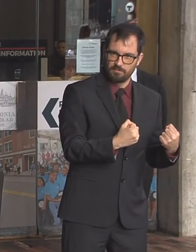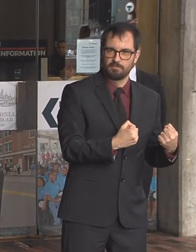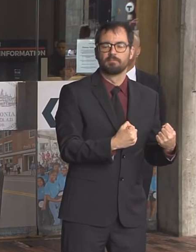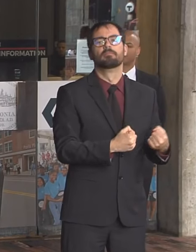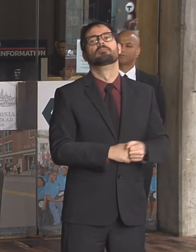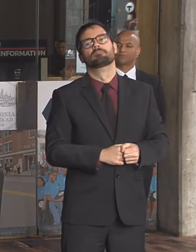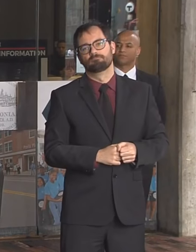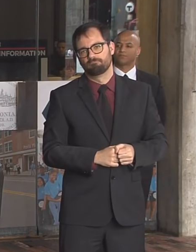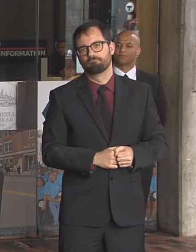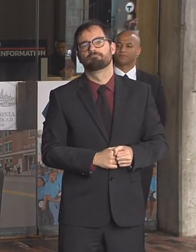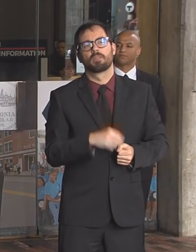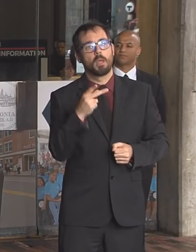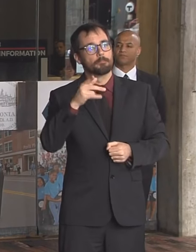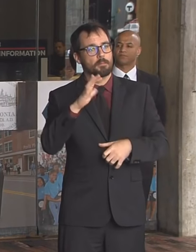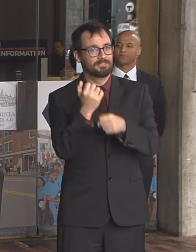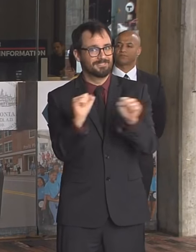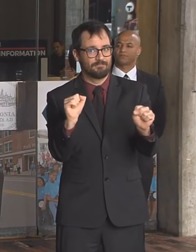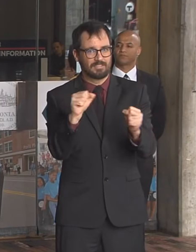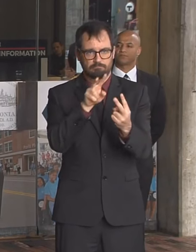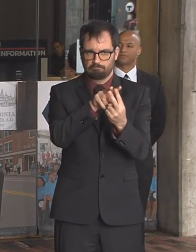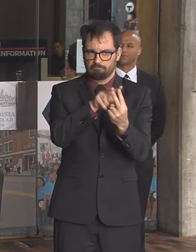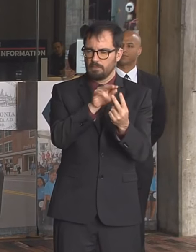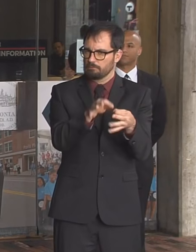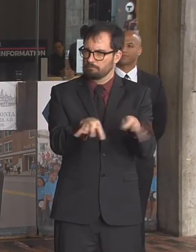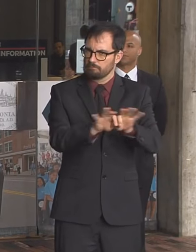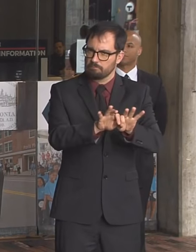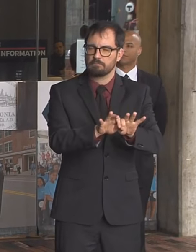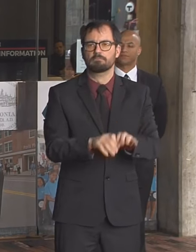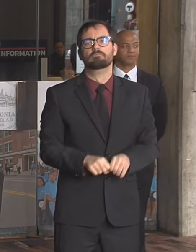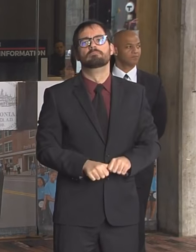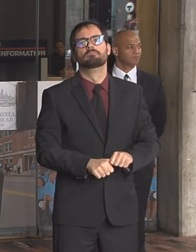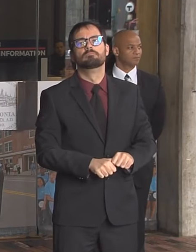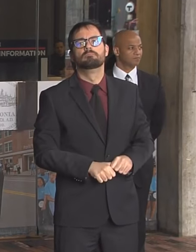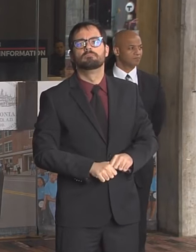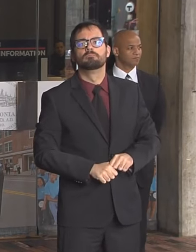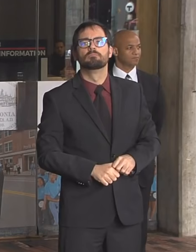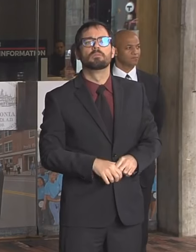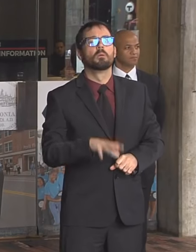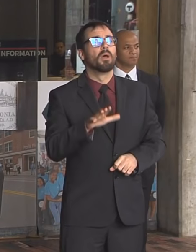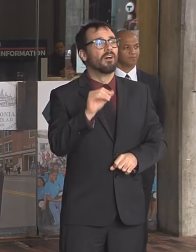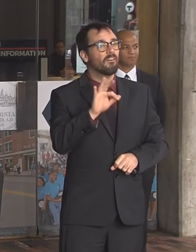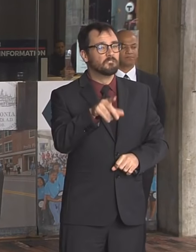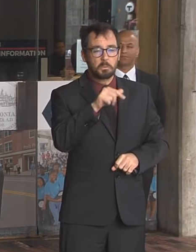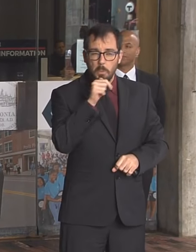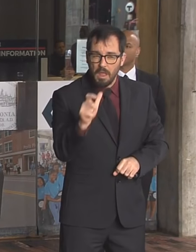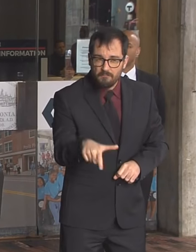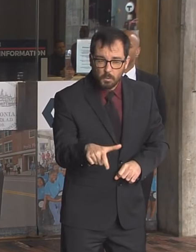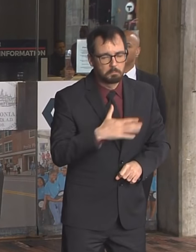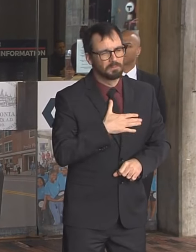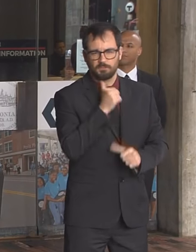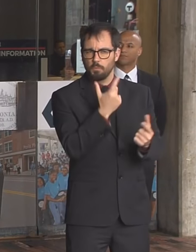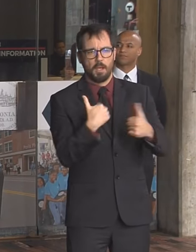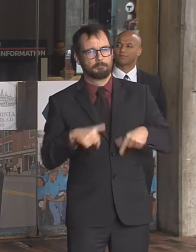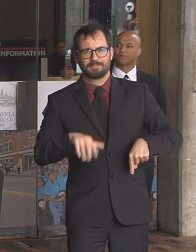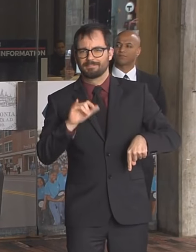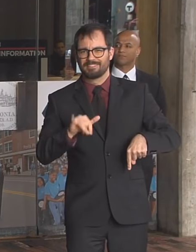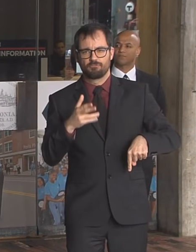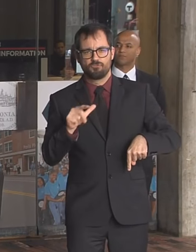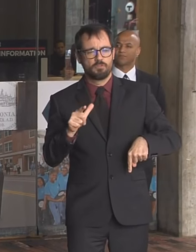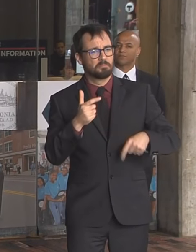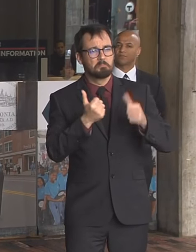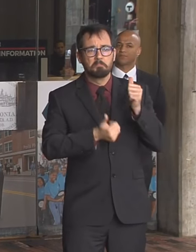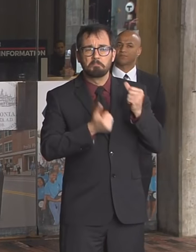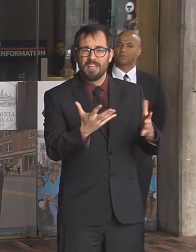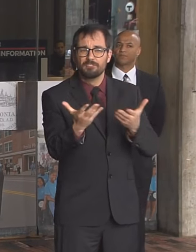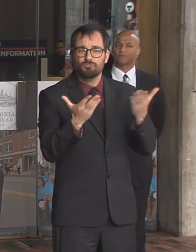should avoid coming in if at all possible. Many, if not most, most of our services are available online. We'd ask you to call 311 before